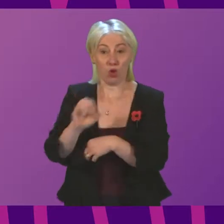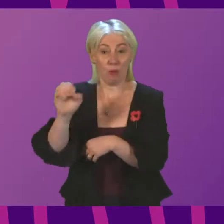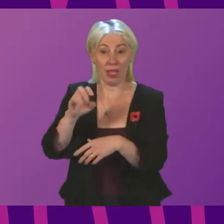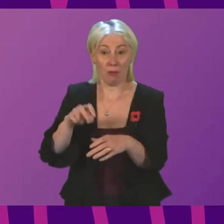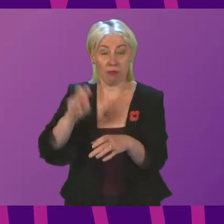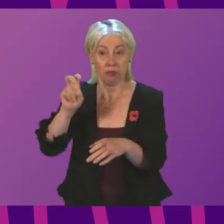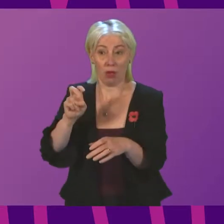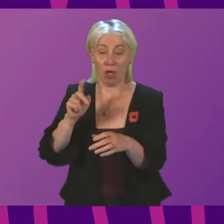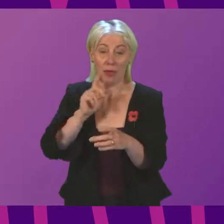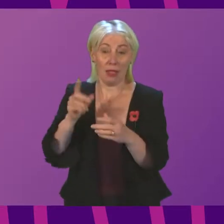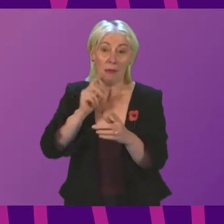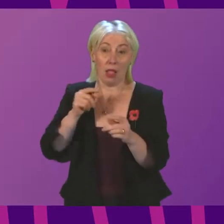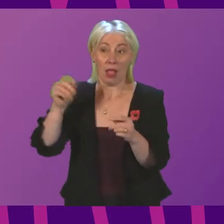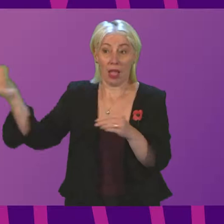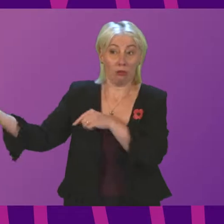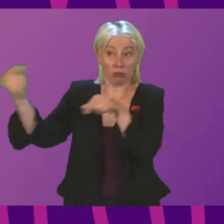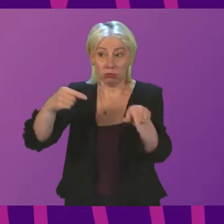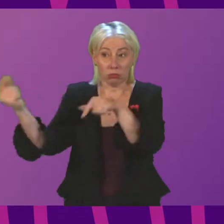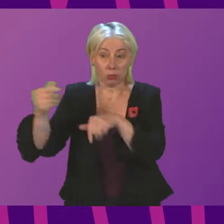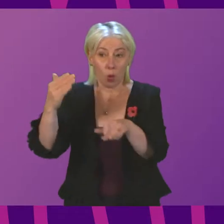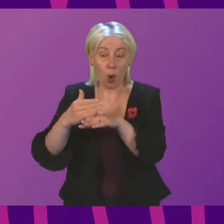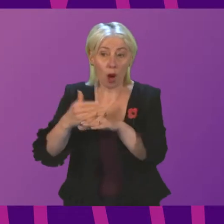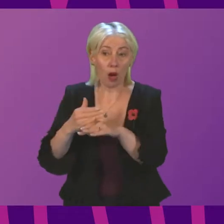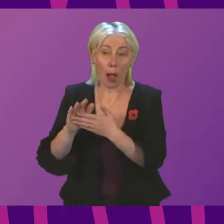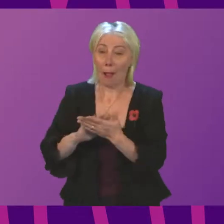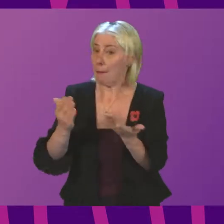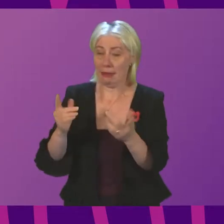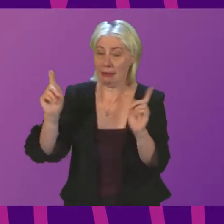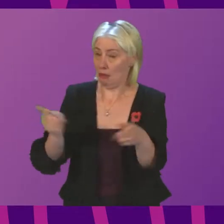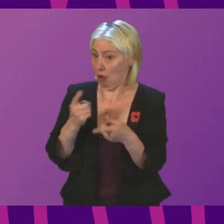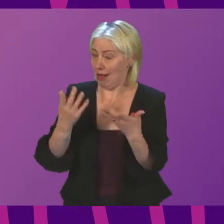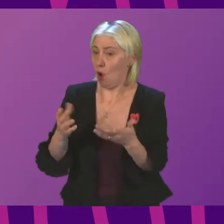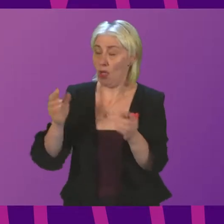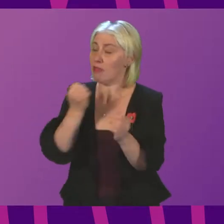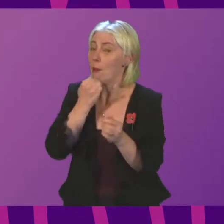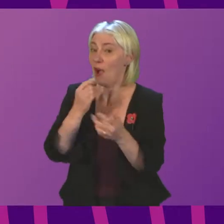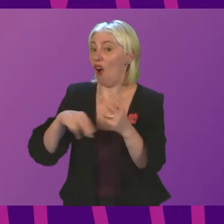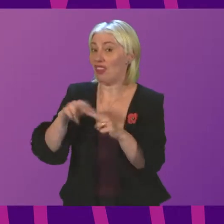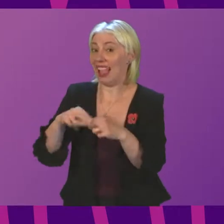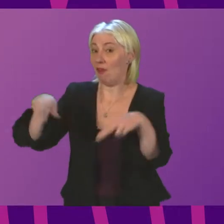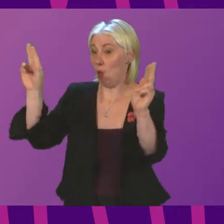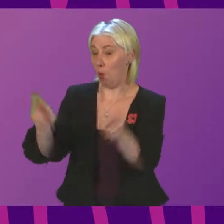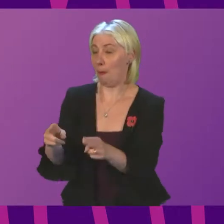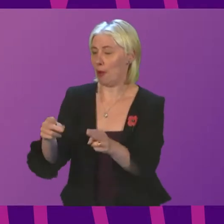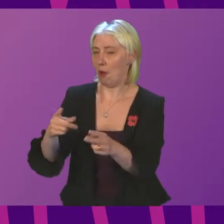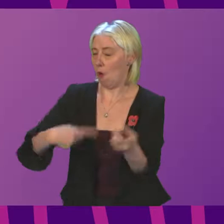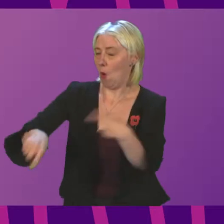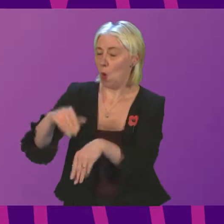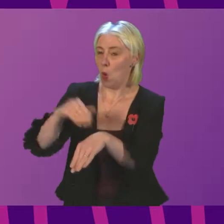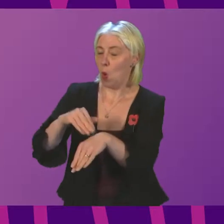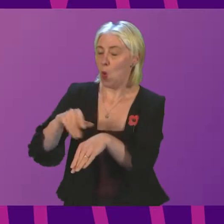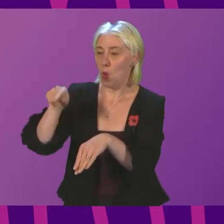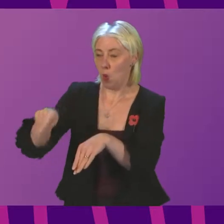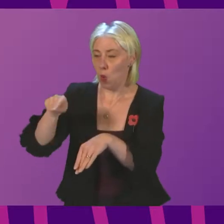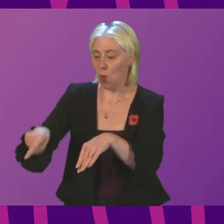the European Union has diminished the size of the workforce available to us here in Scotland. It is posing a real and practical effect in a number of